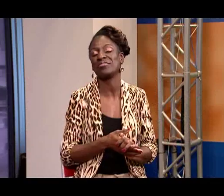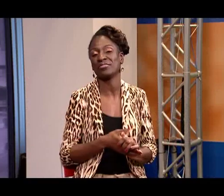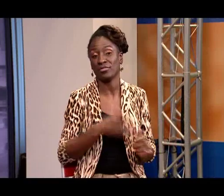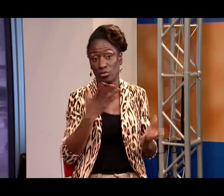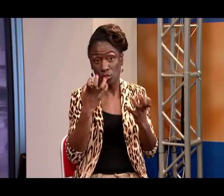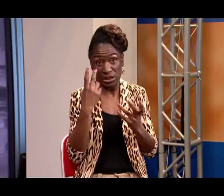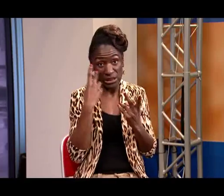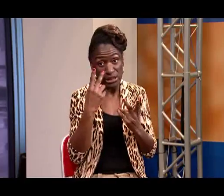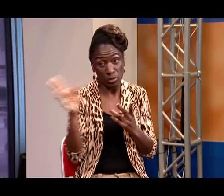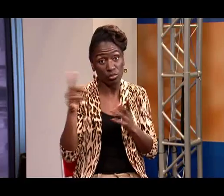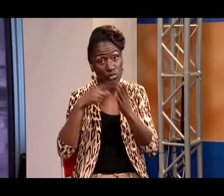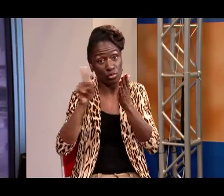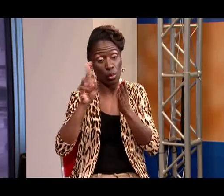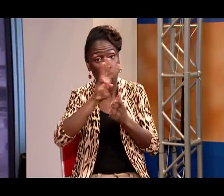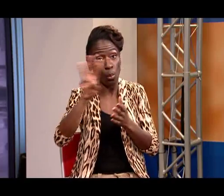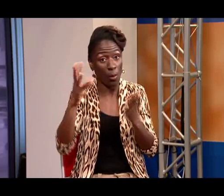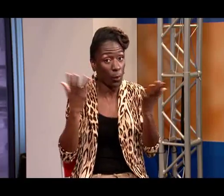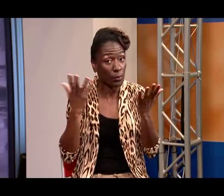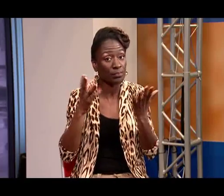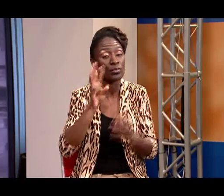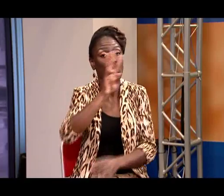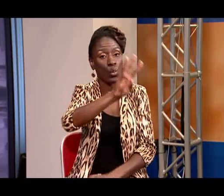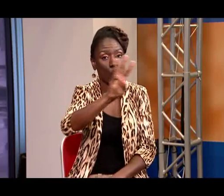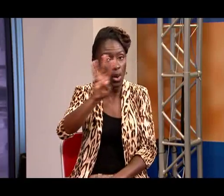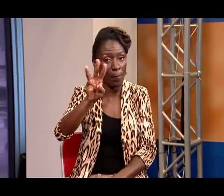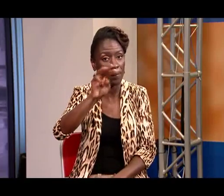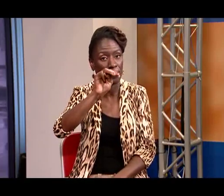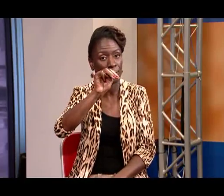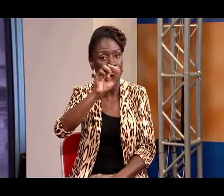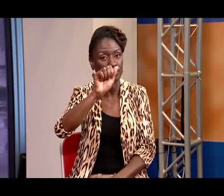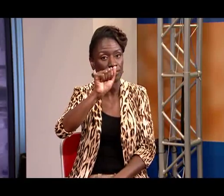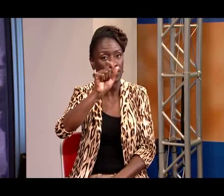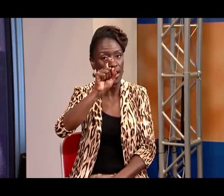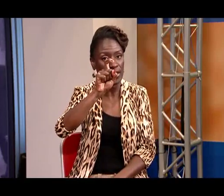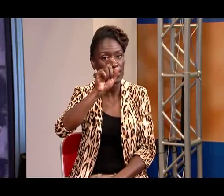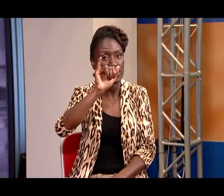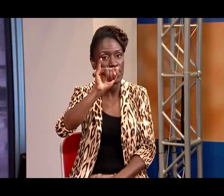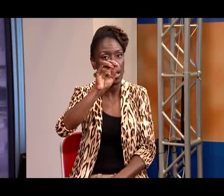Really looking forward to that If you want to see more from Maxim You can look at his website It's www